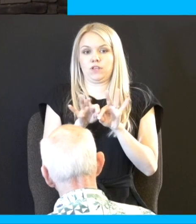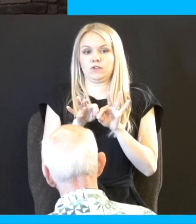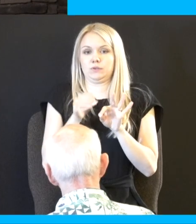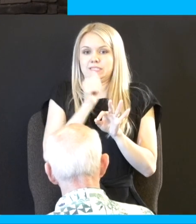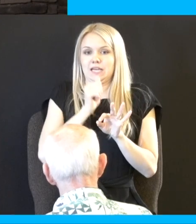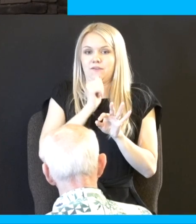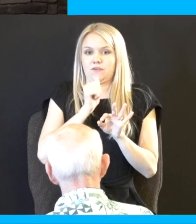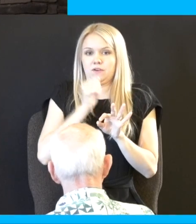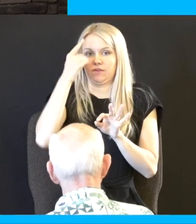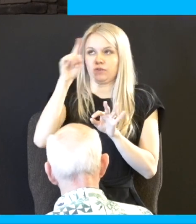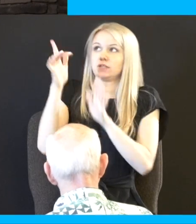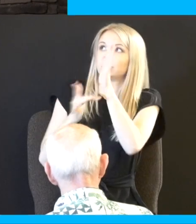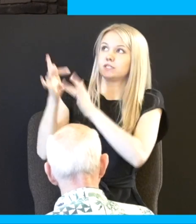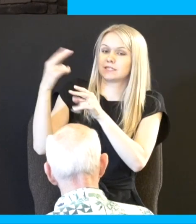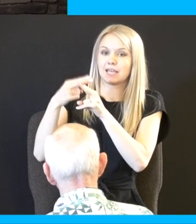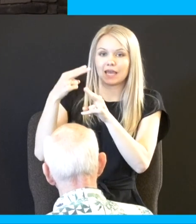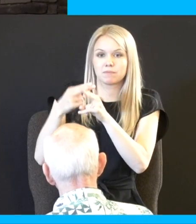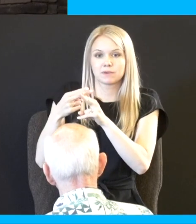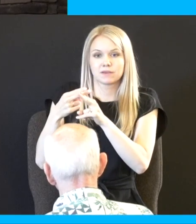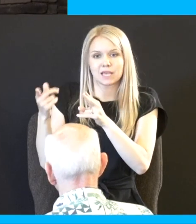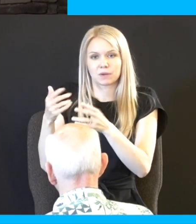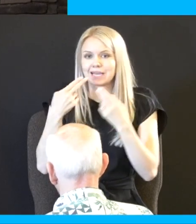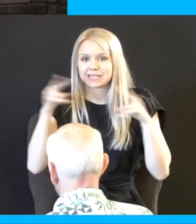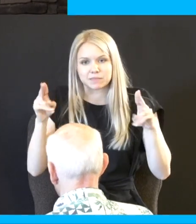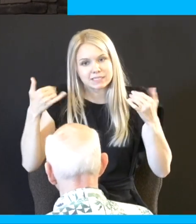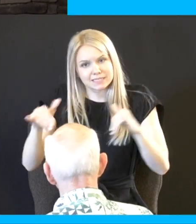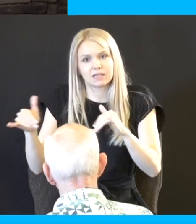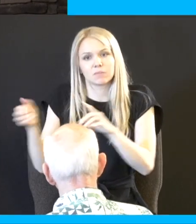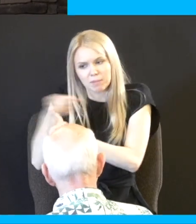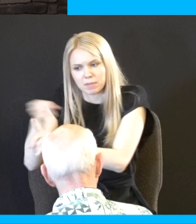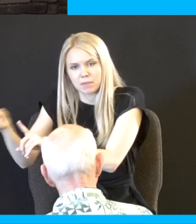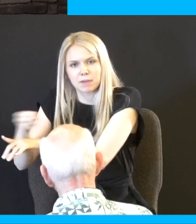for being innocent the council as they watch him leave or you know we're not reaching these guys